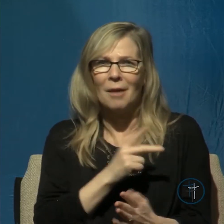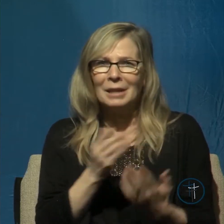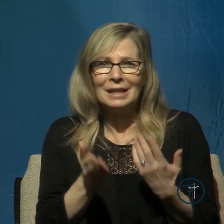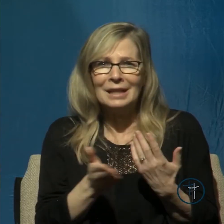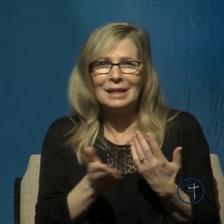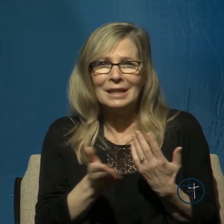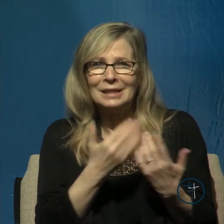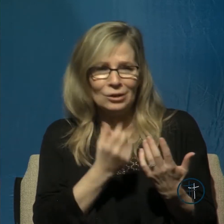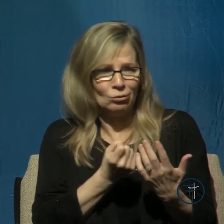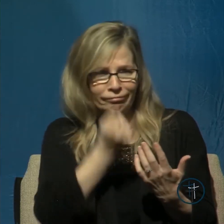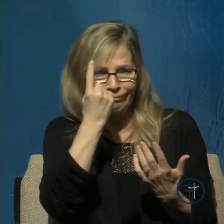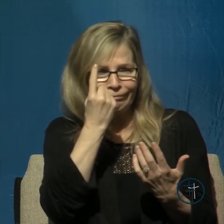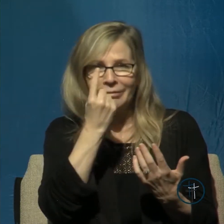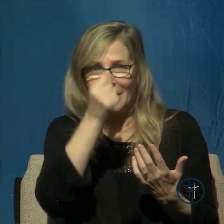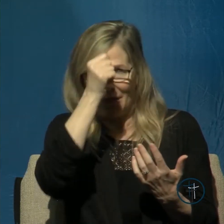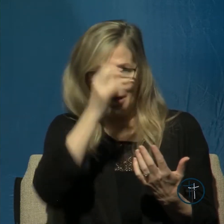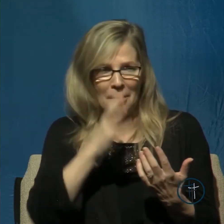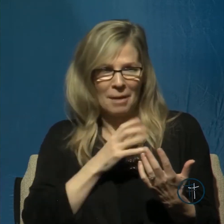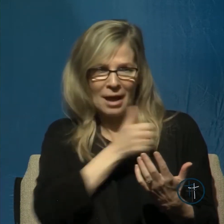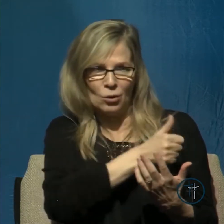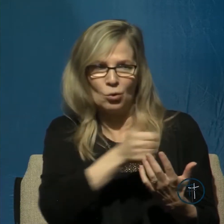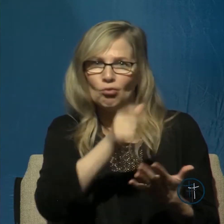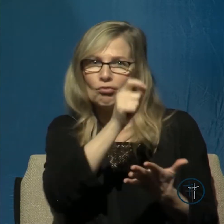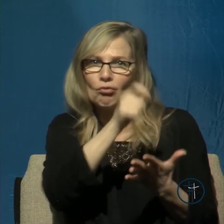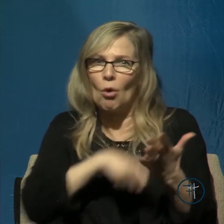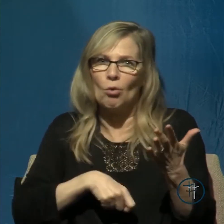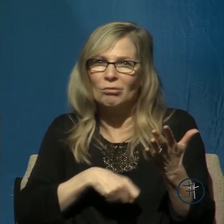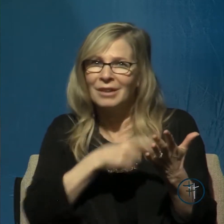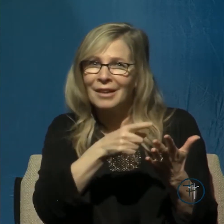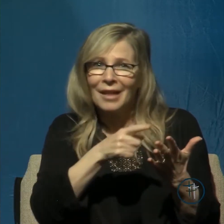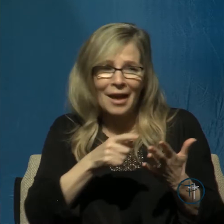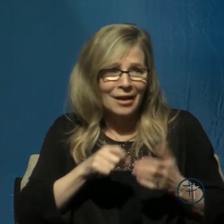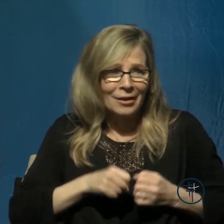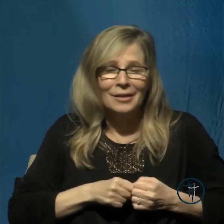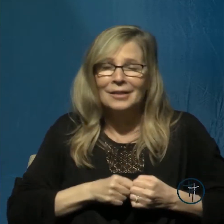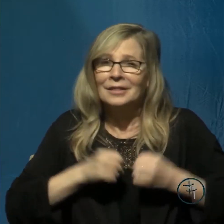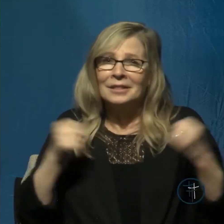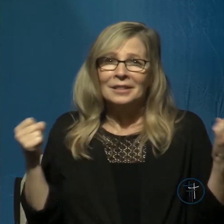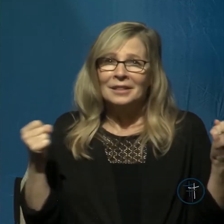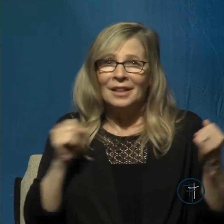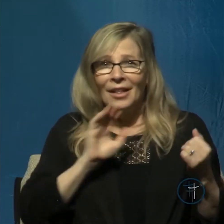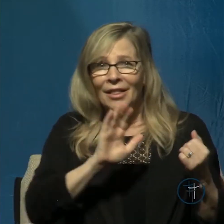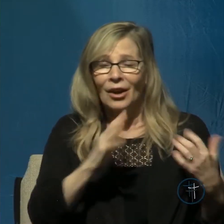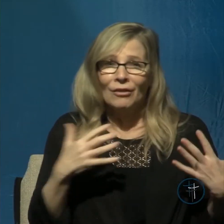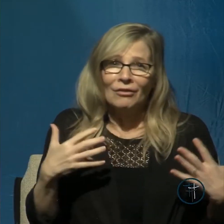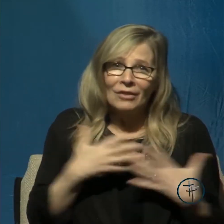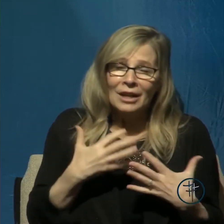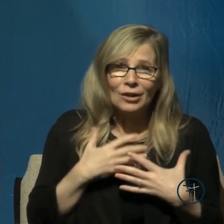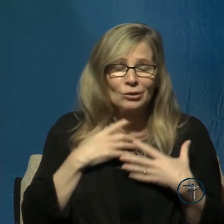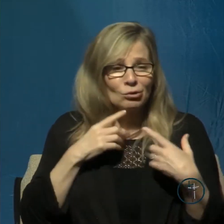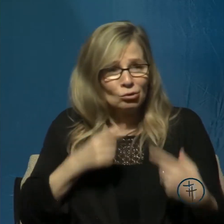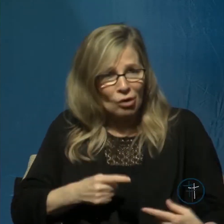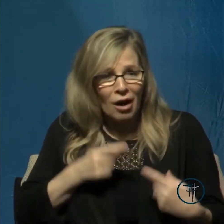as they open up to us about their fears and struggles, as I said, all those things. And